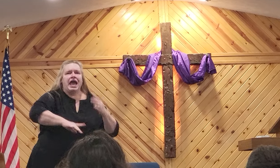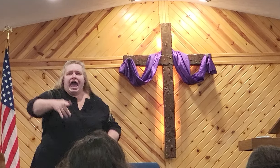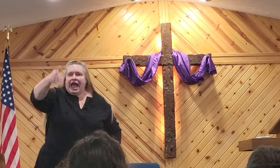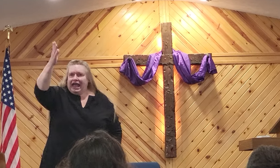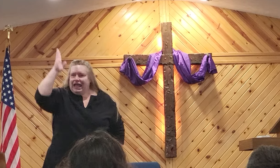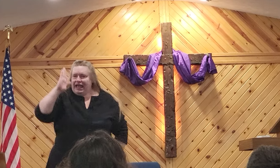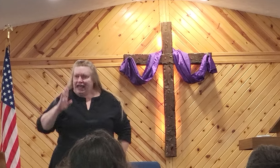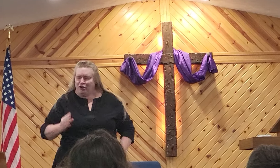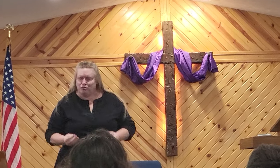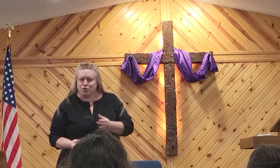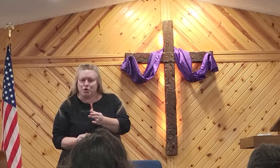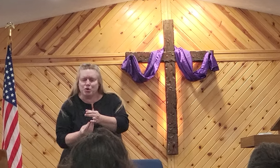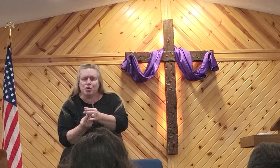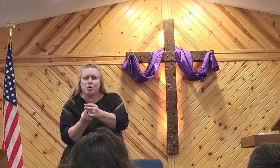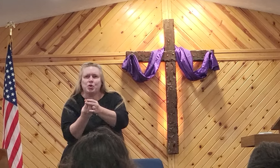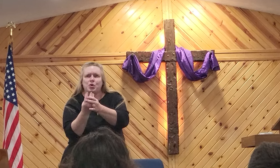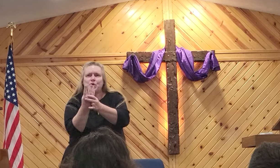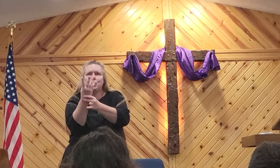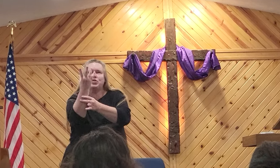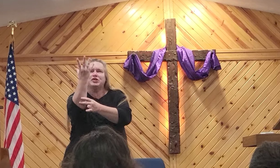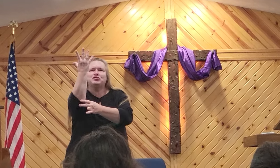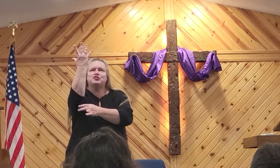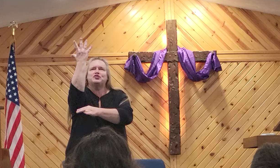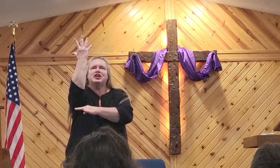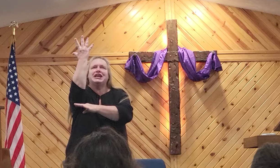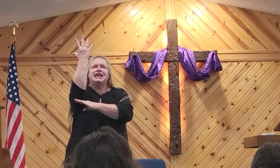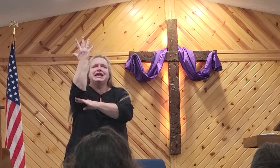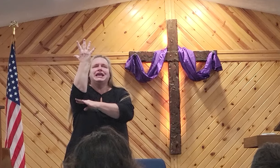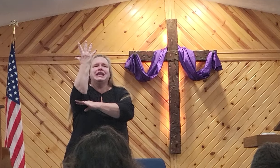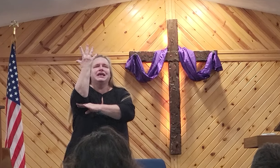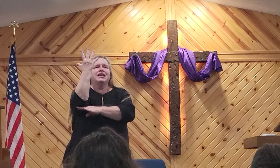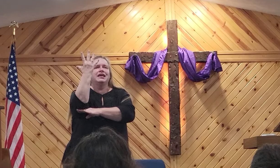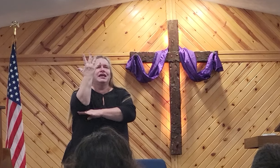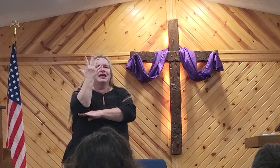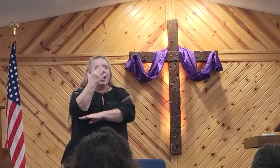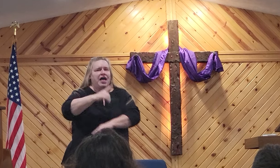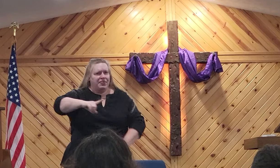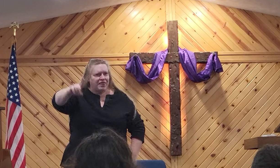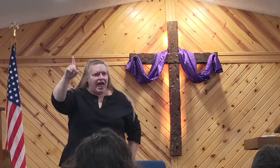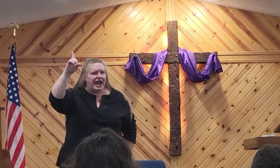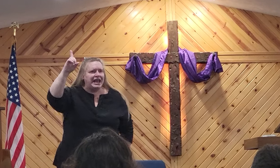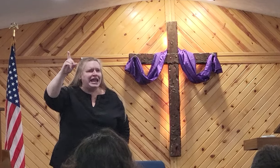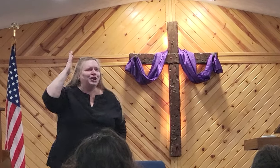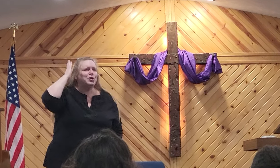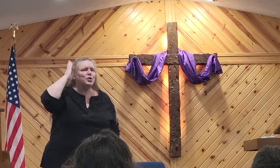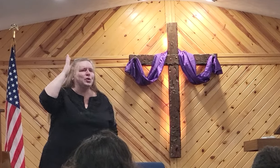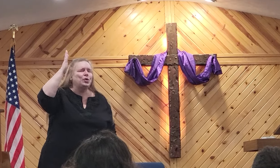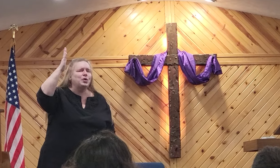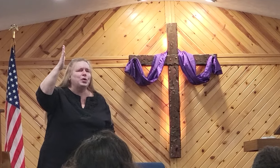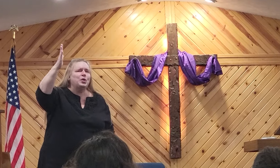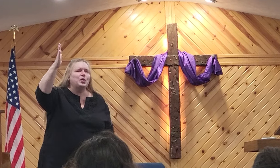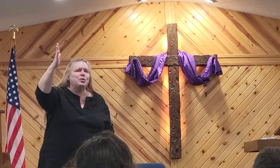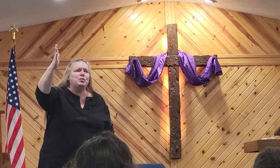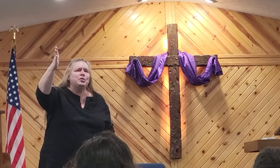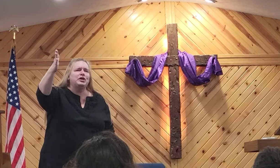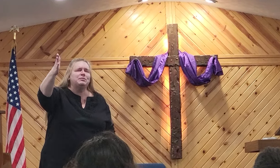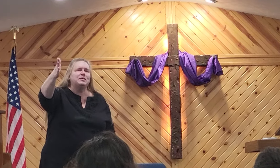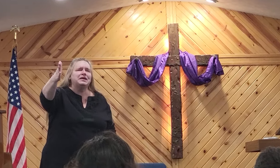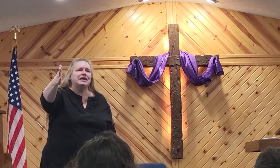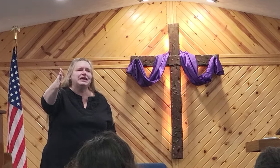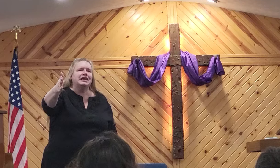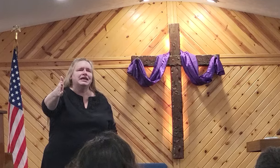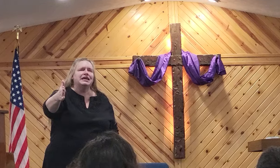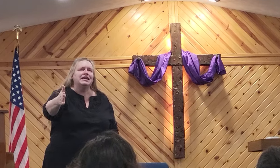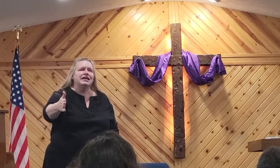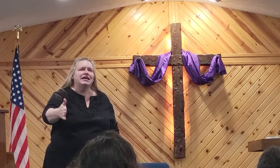He grew the tree he knew would